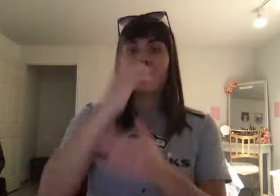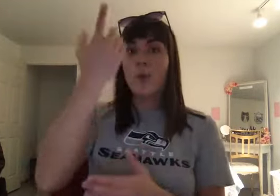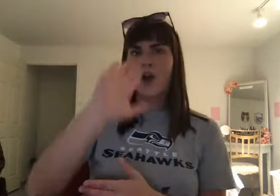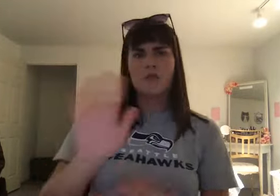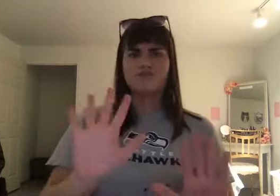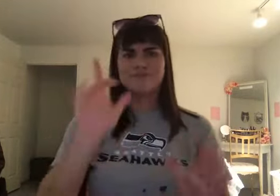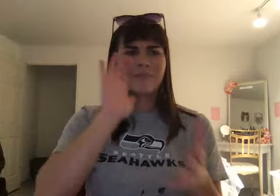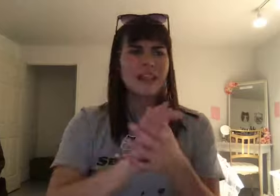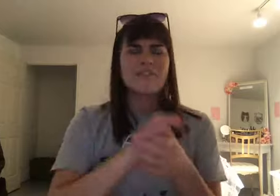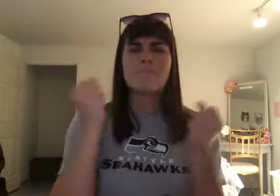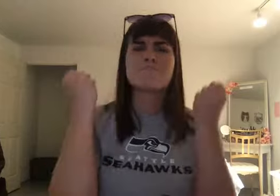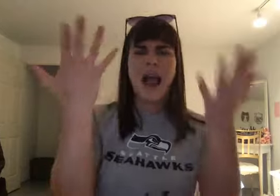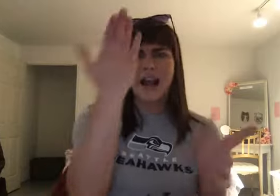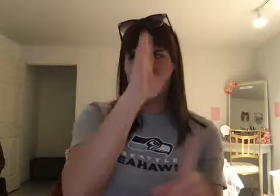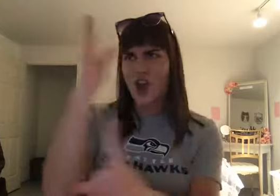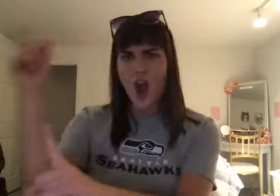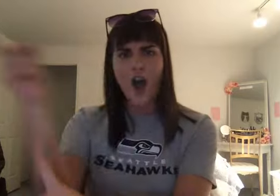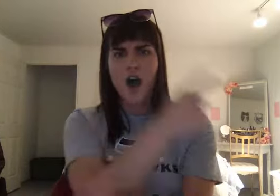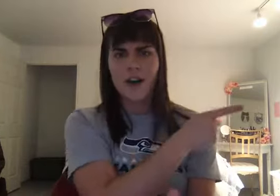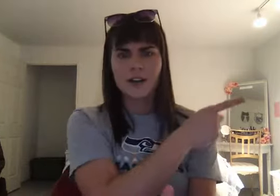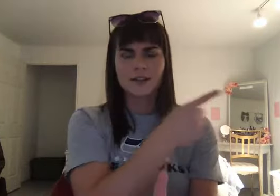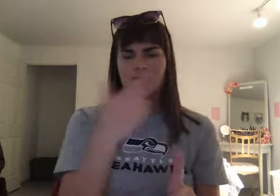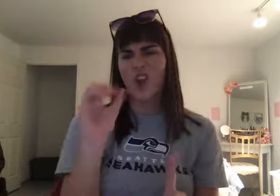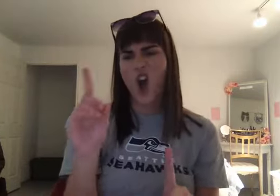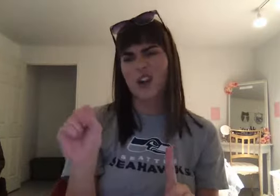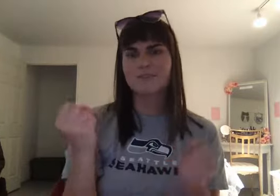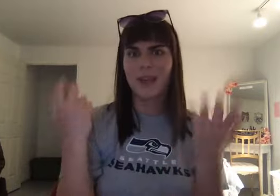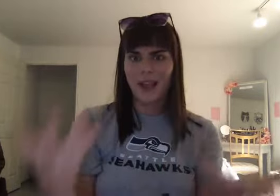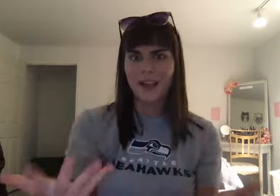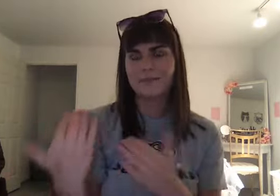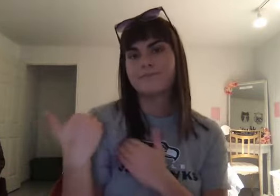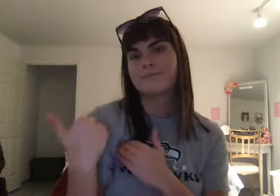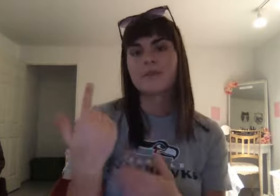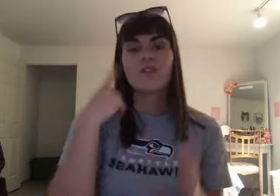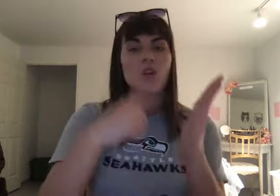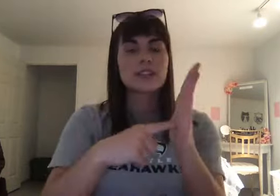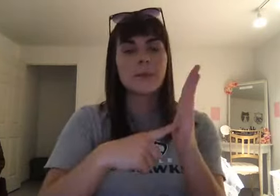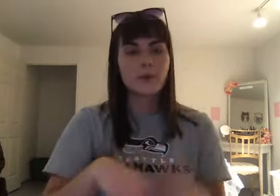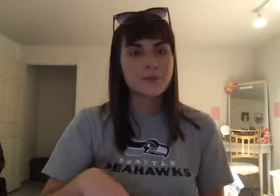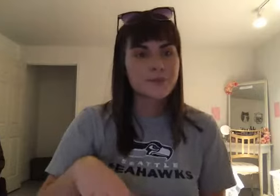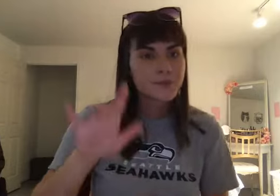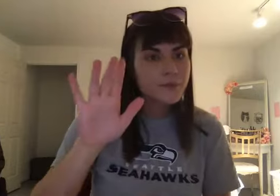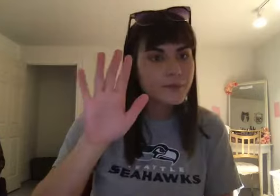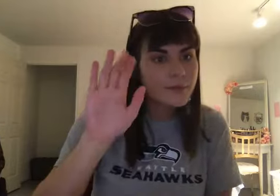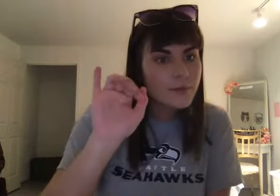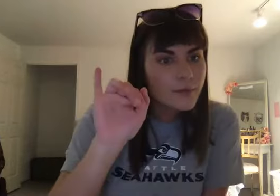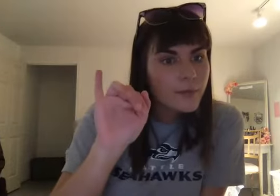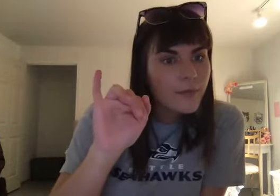responsibilities. For. For example. Enlil. Who we see. On the picture. On the